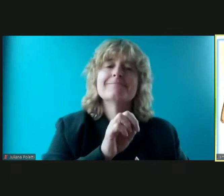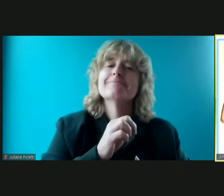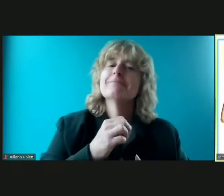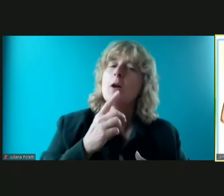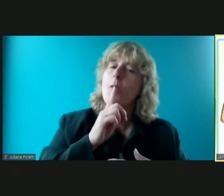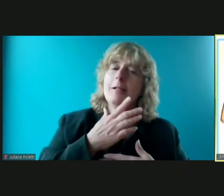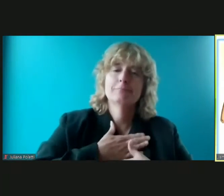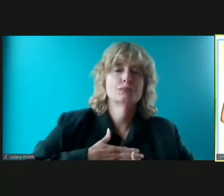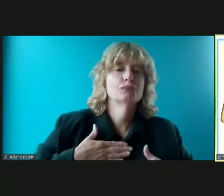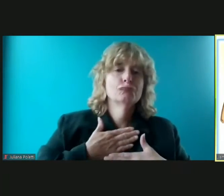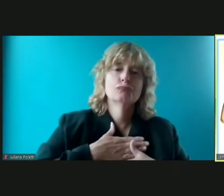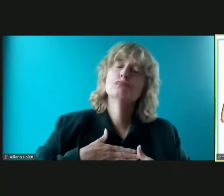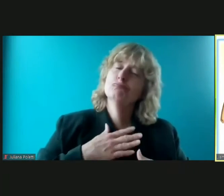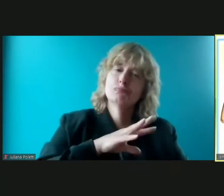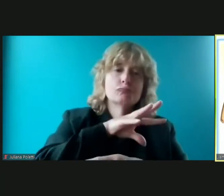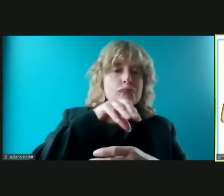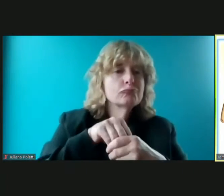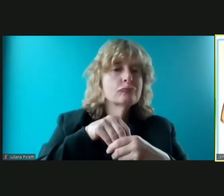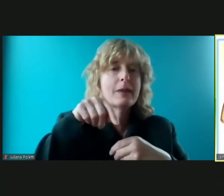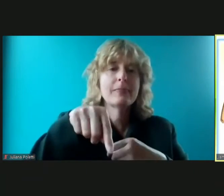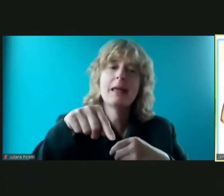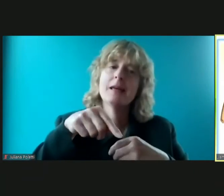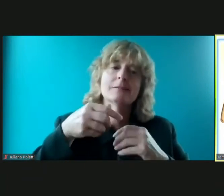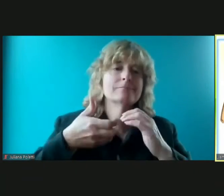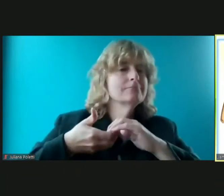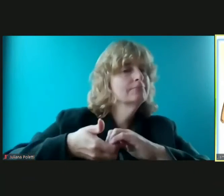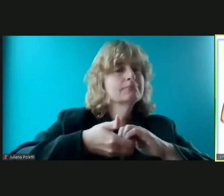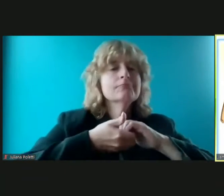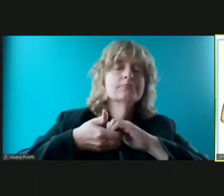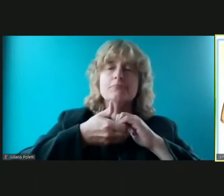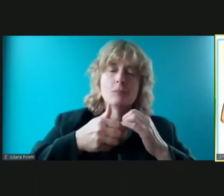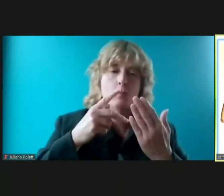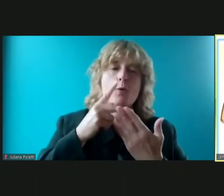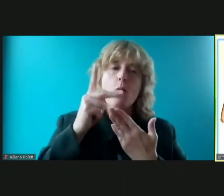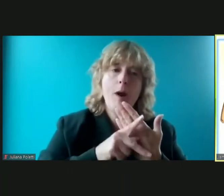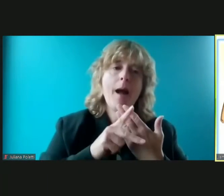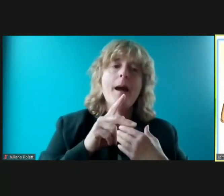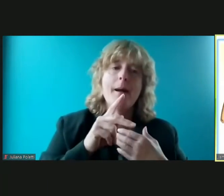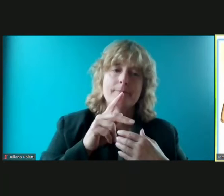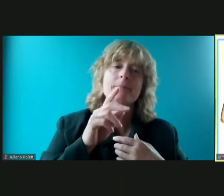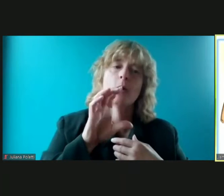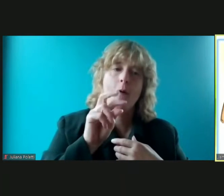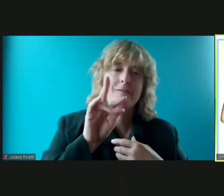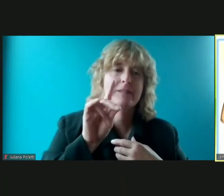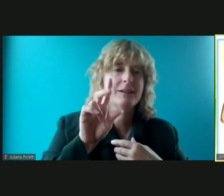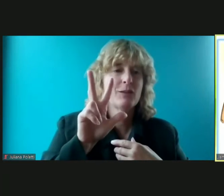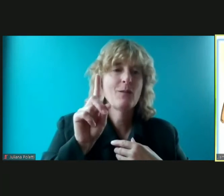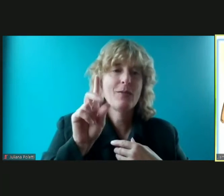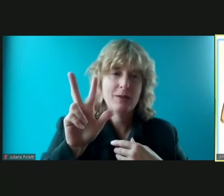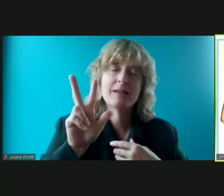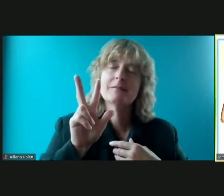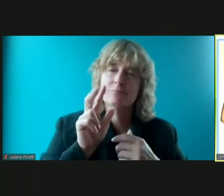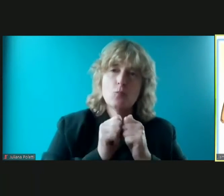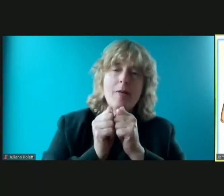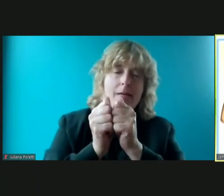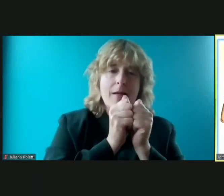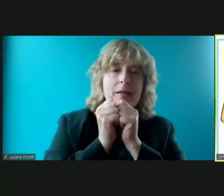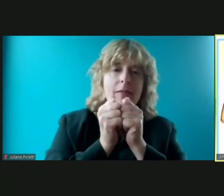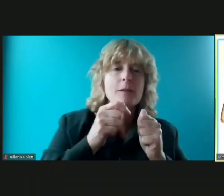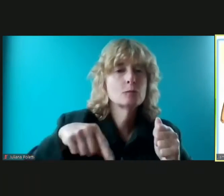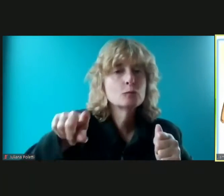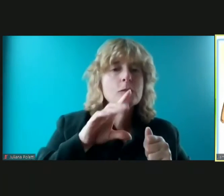to be on the program with you and it's equally a joy to be able to share week after week trusted